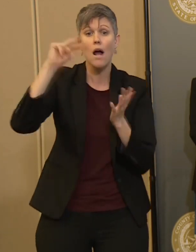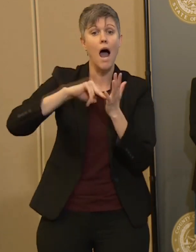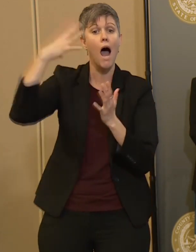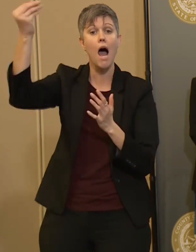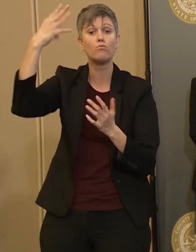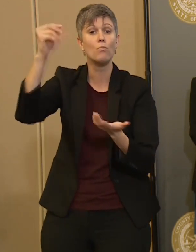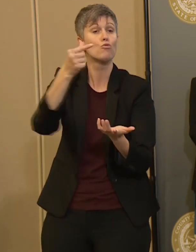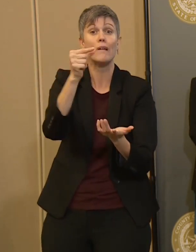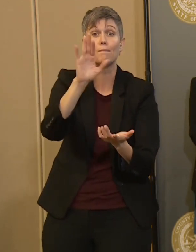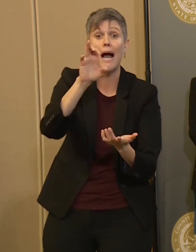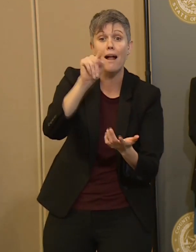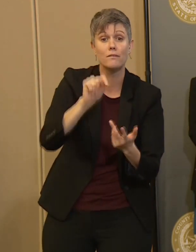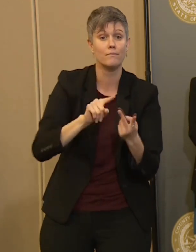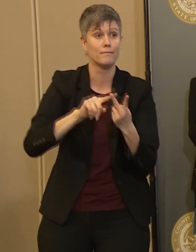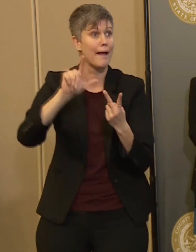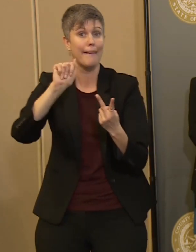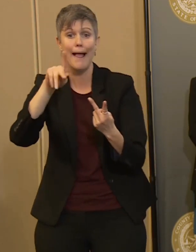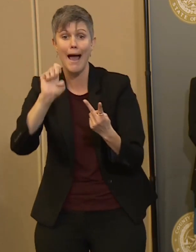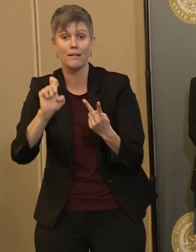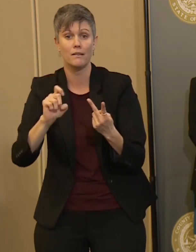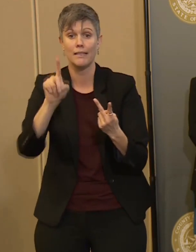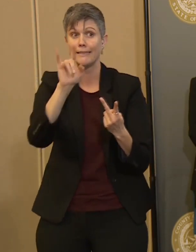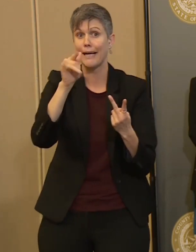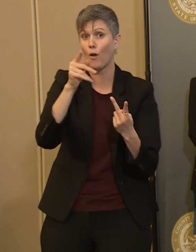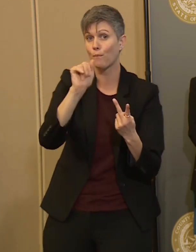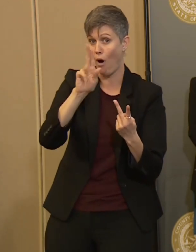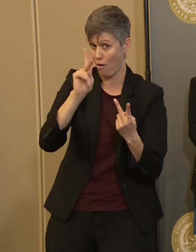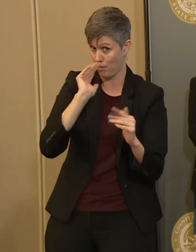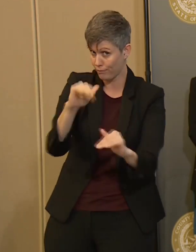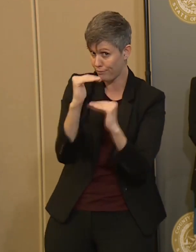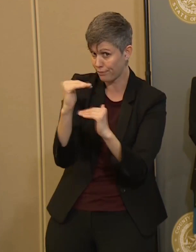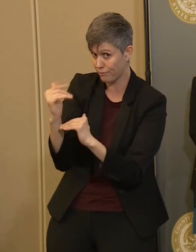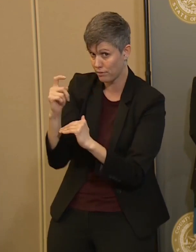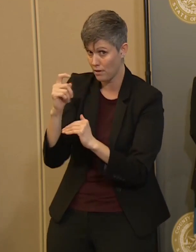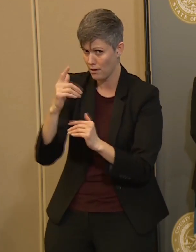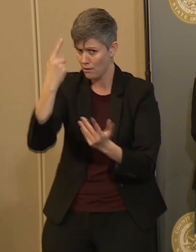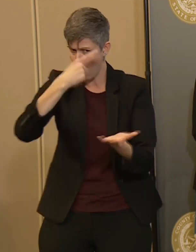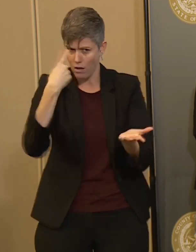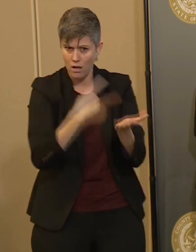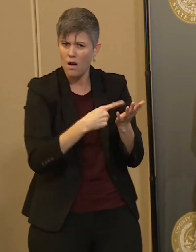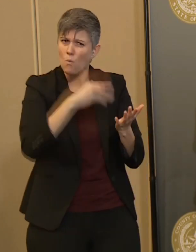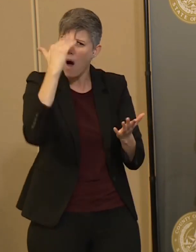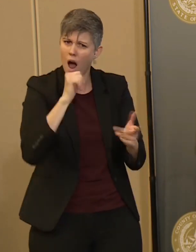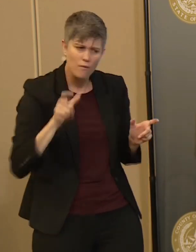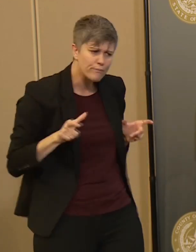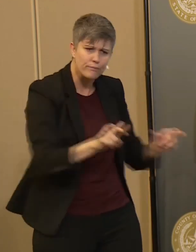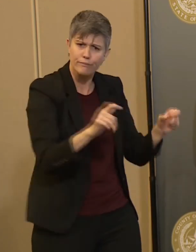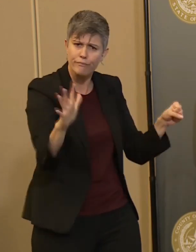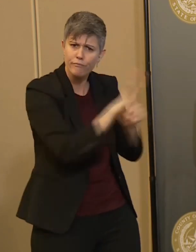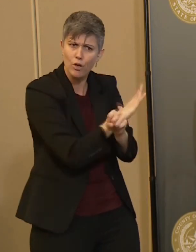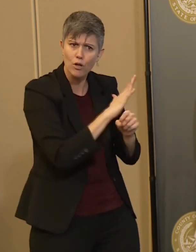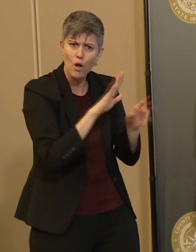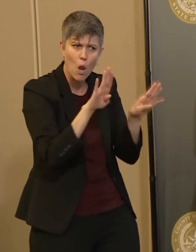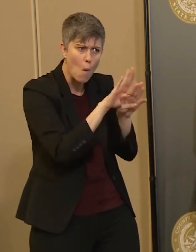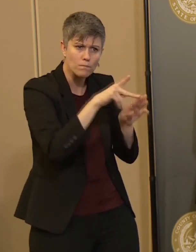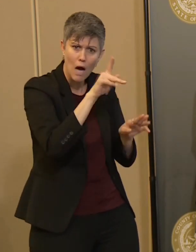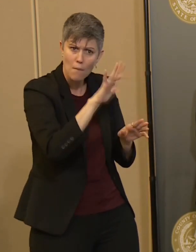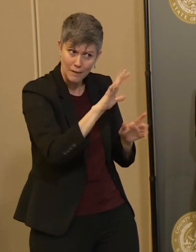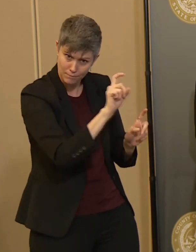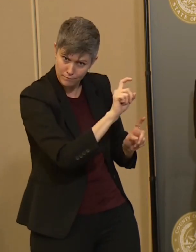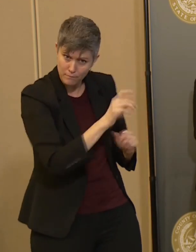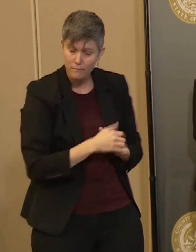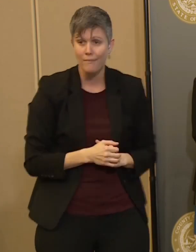Park, Lady Bird Lake? And is there discussion about a full closure of those spaces? I think as the mayor and judge said,